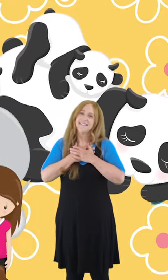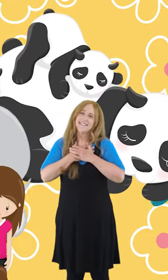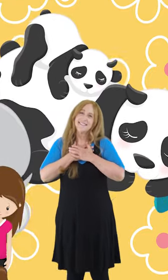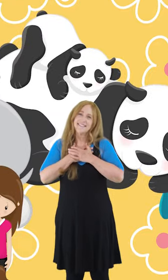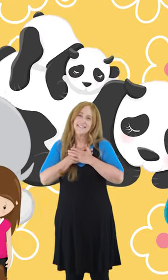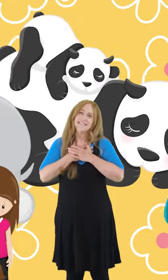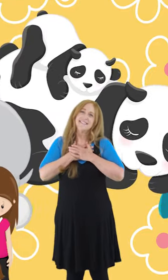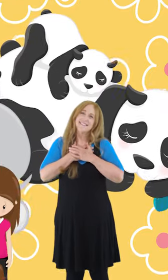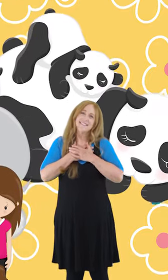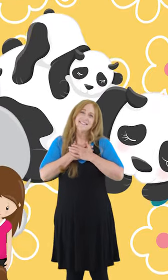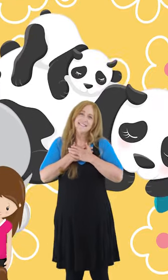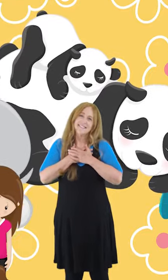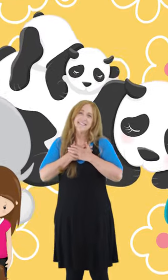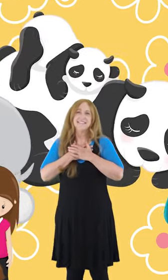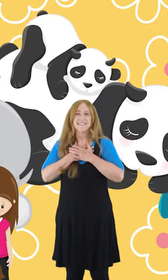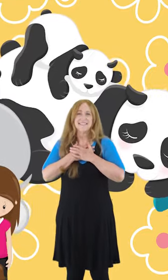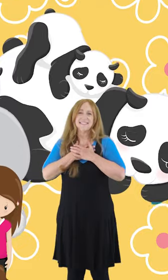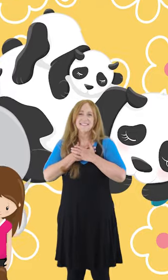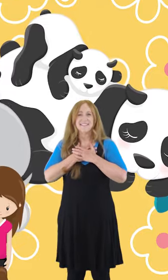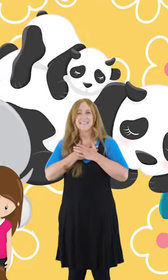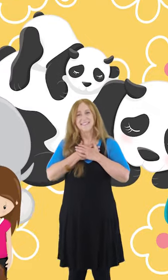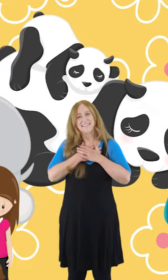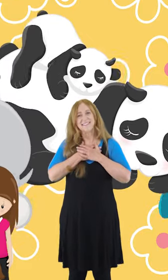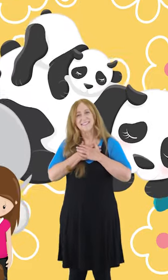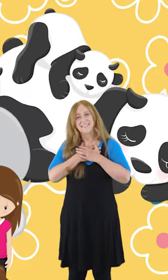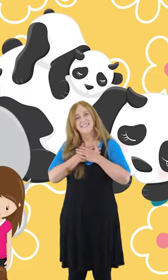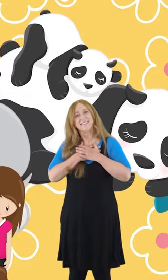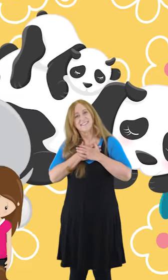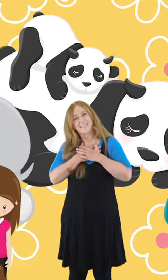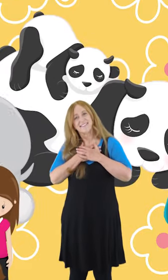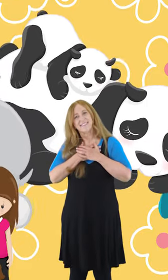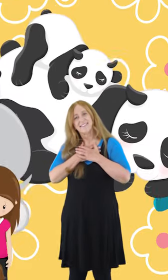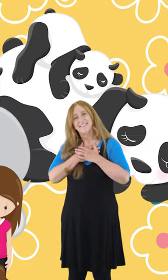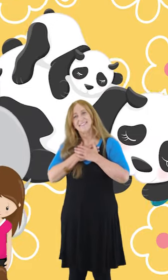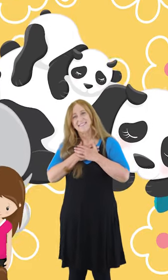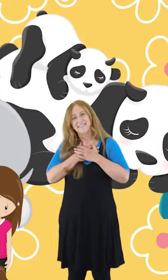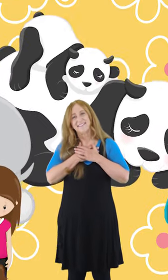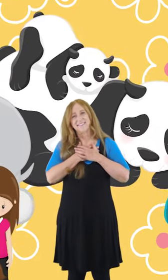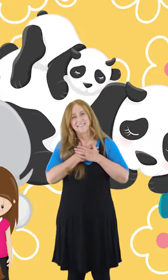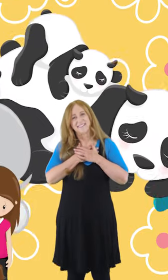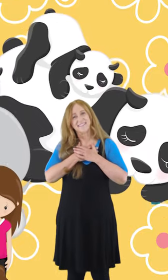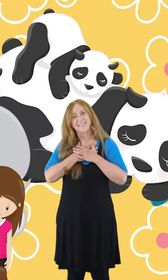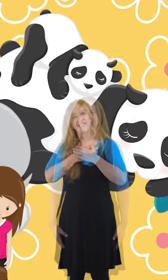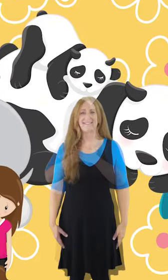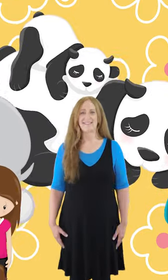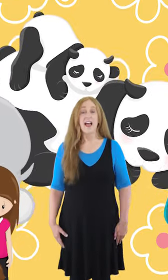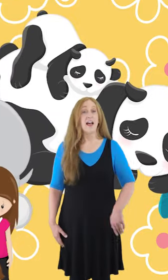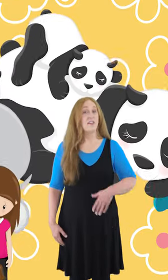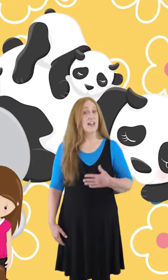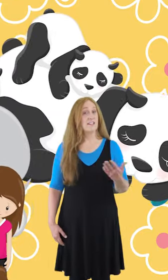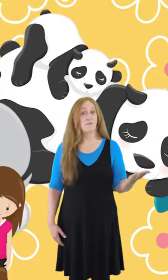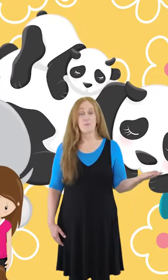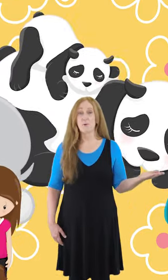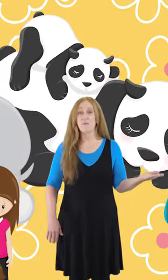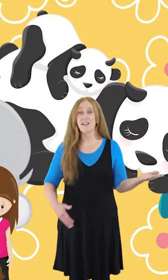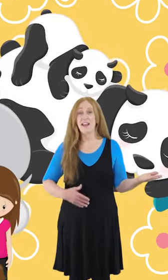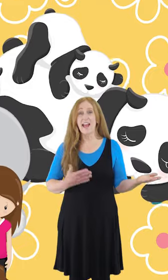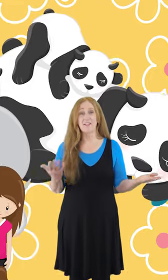-oo-oo-oo-oo-oo risen. Thanks for movin' and